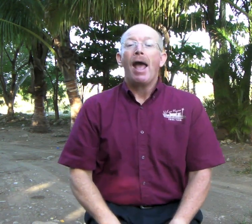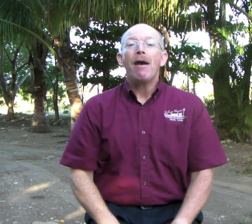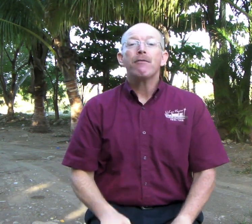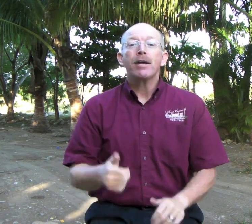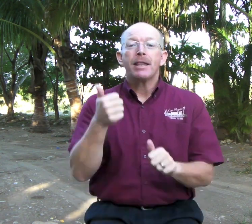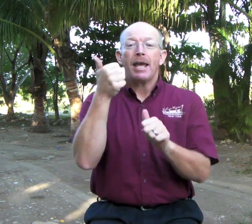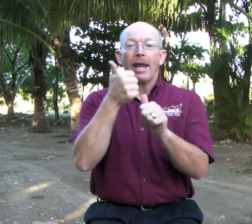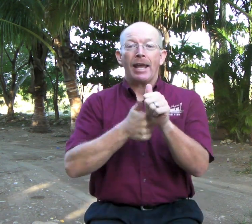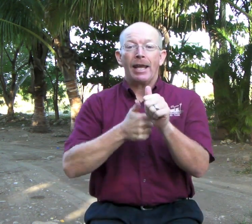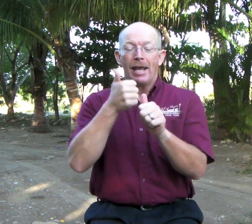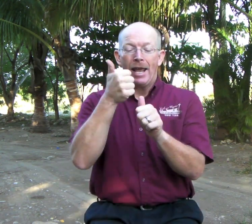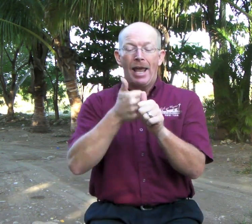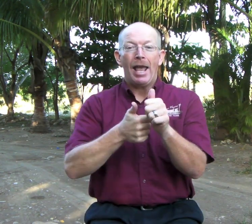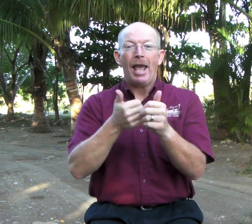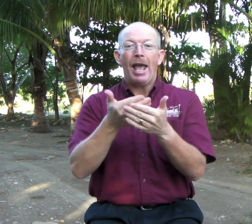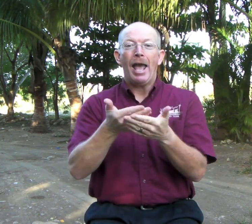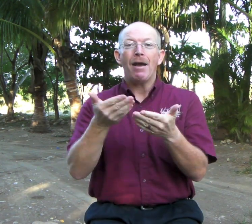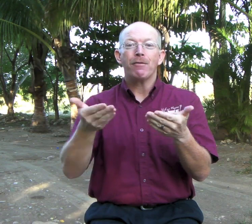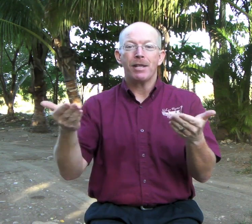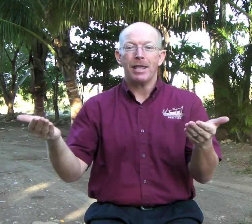Everything. Everything.